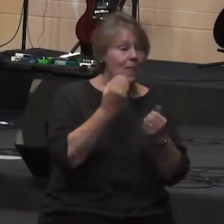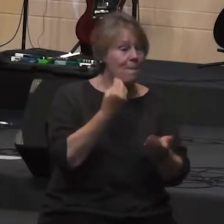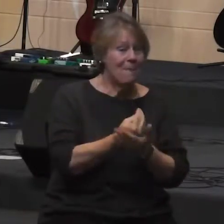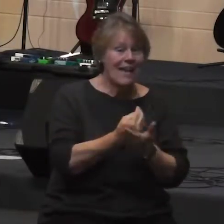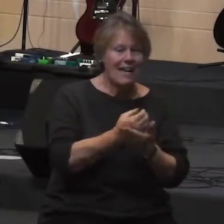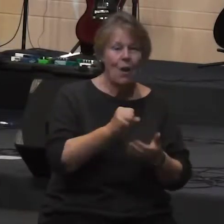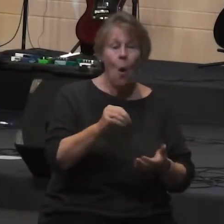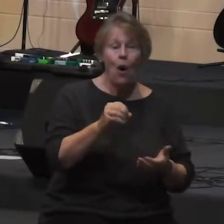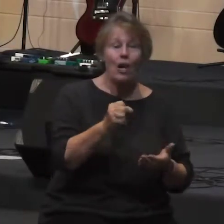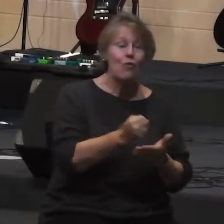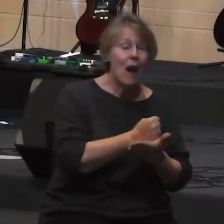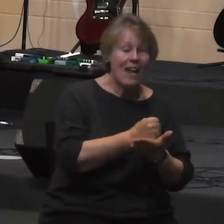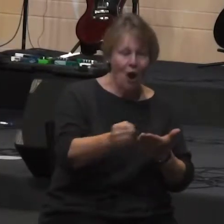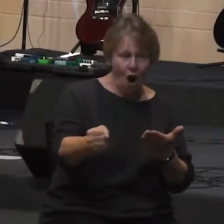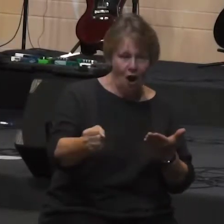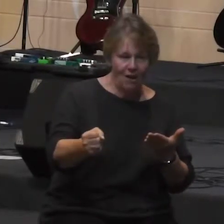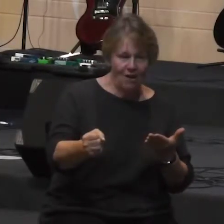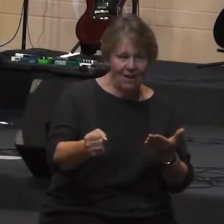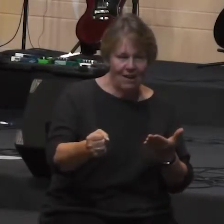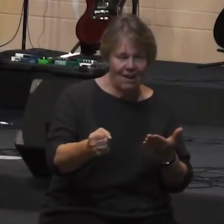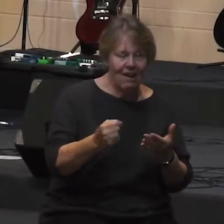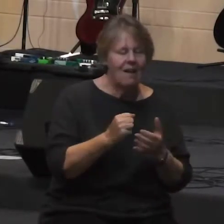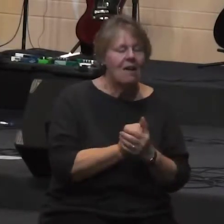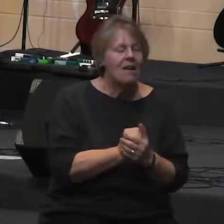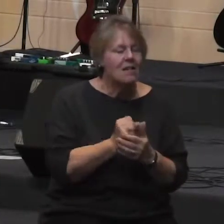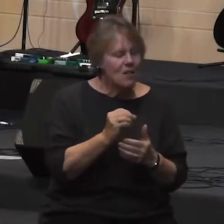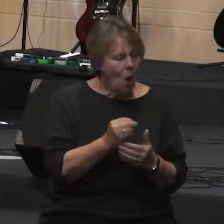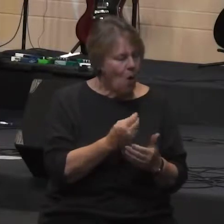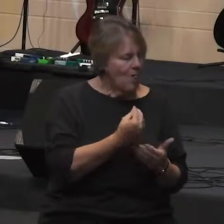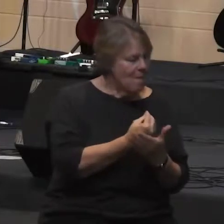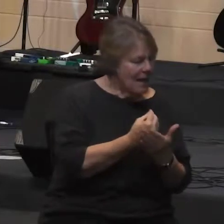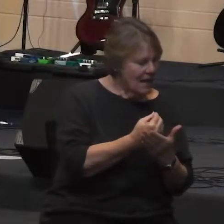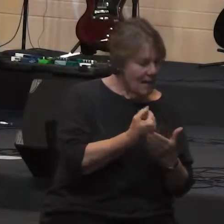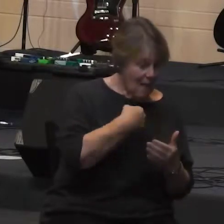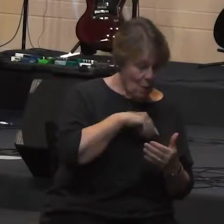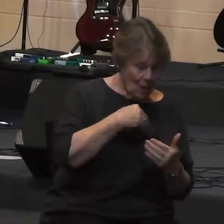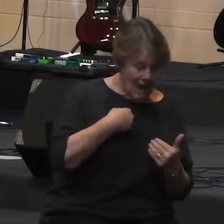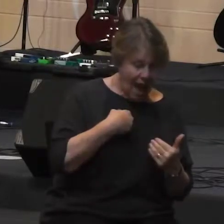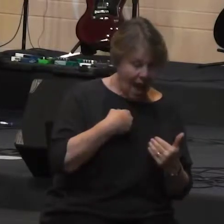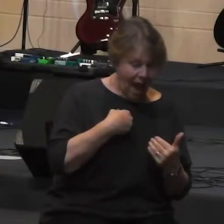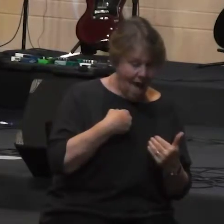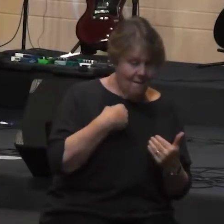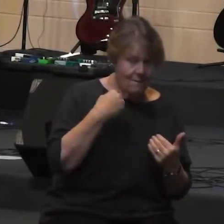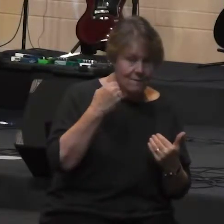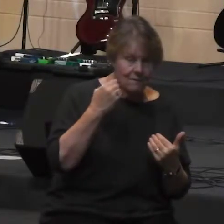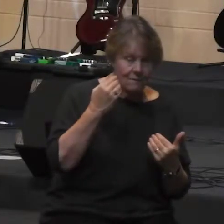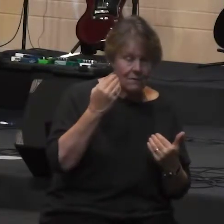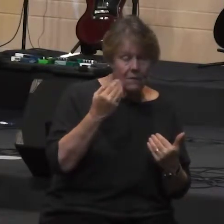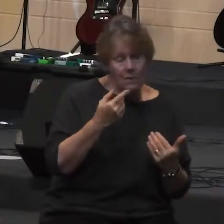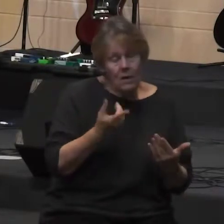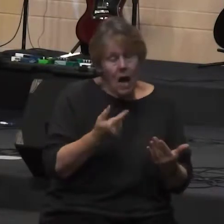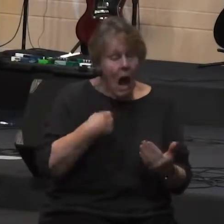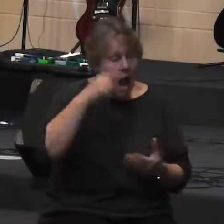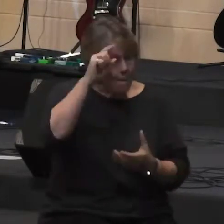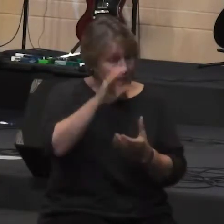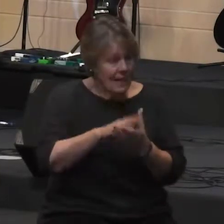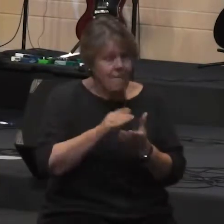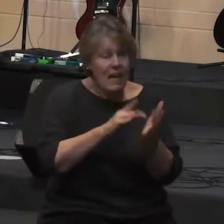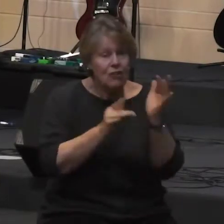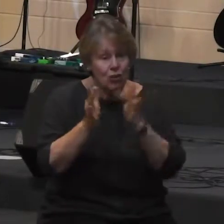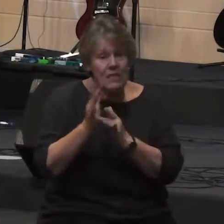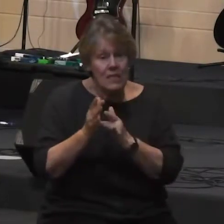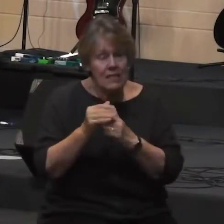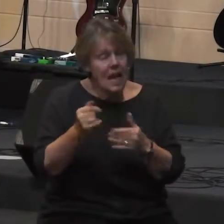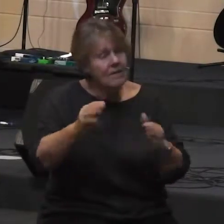similarly to food the money we have is ultimately I believe and this is what Jesus is inviting us to consider it's